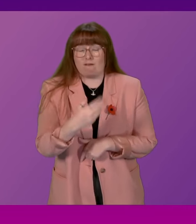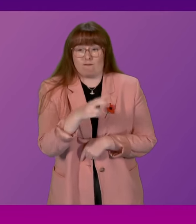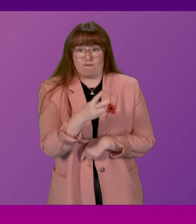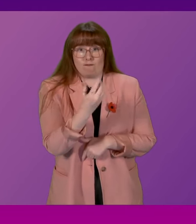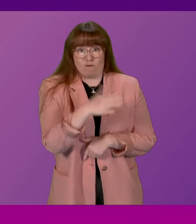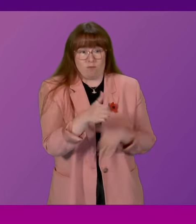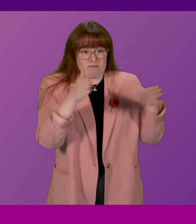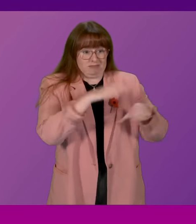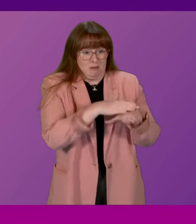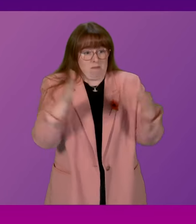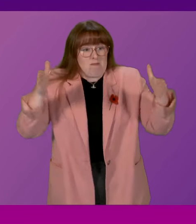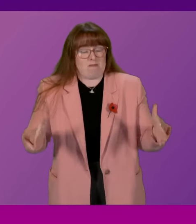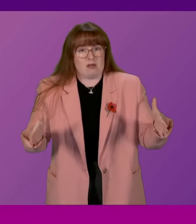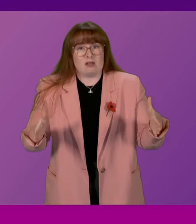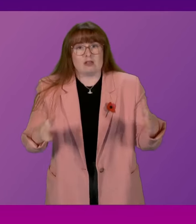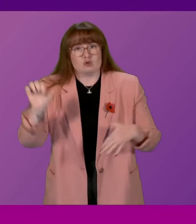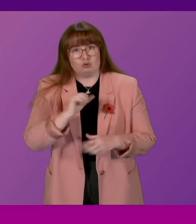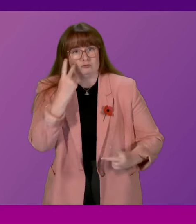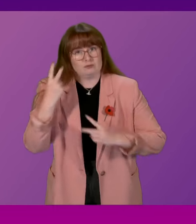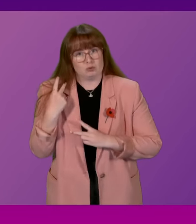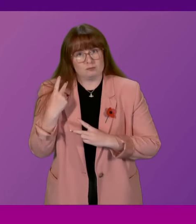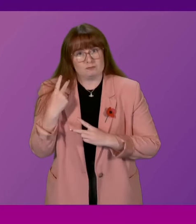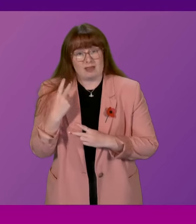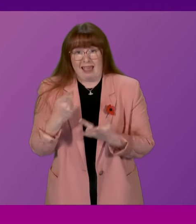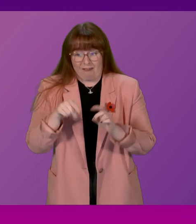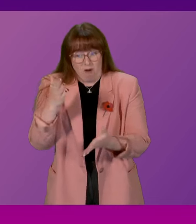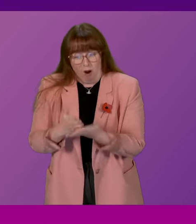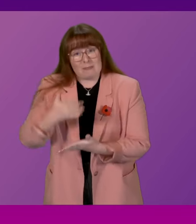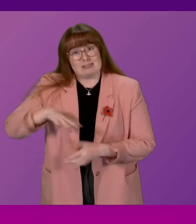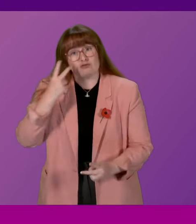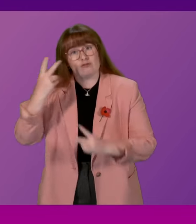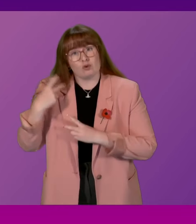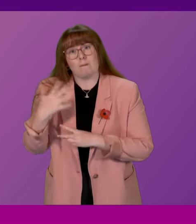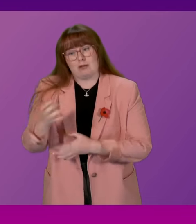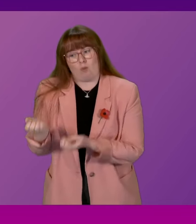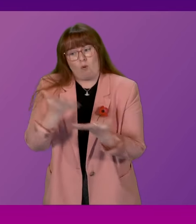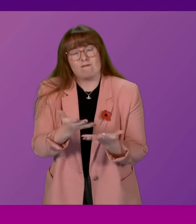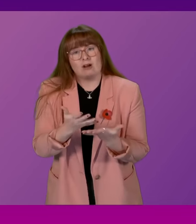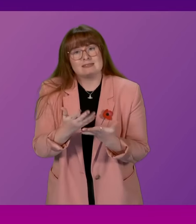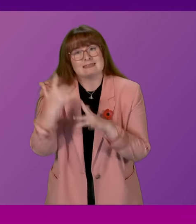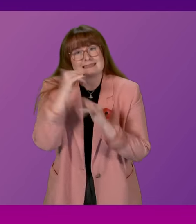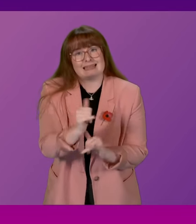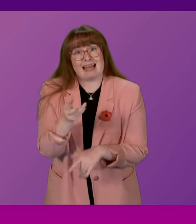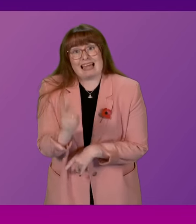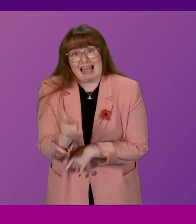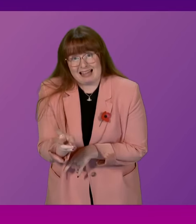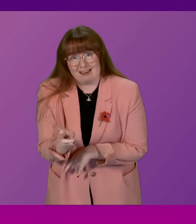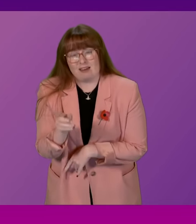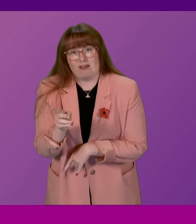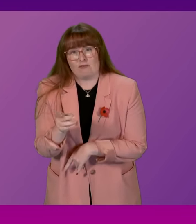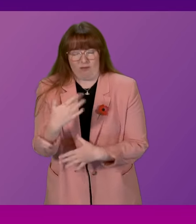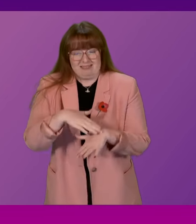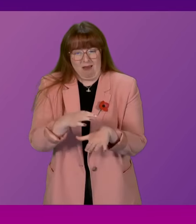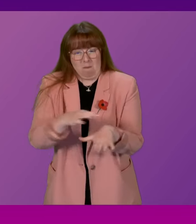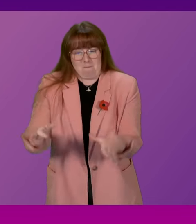2018 required to be reviewed. Those who did were offered a retest by NHS Lothian based on the timeline